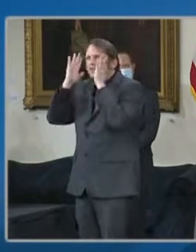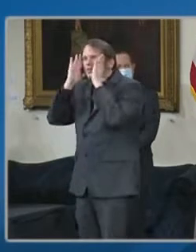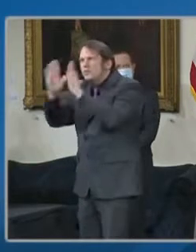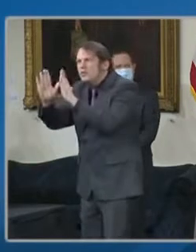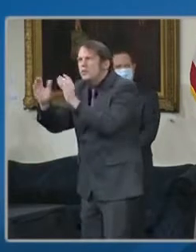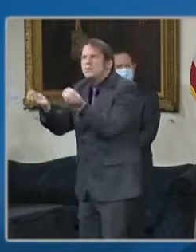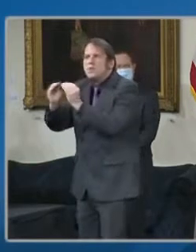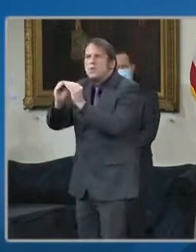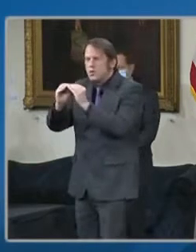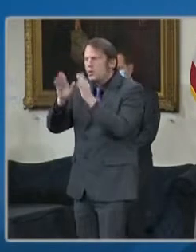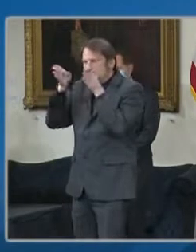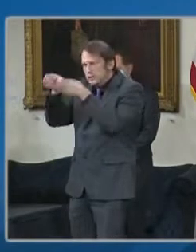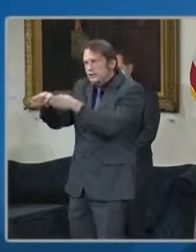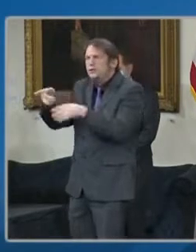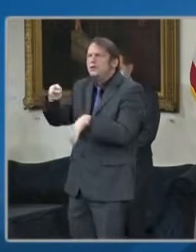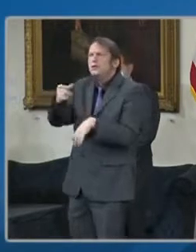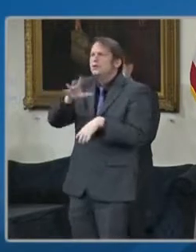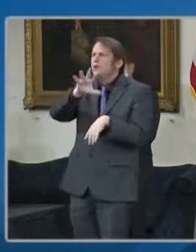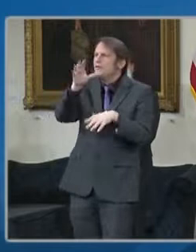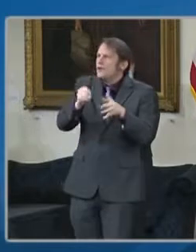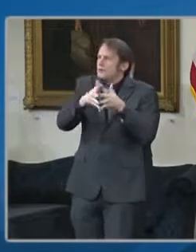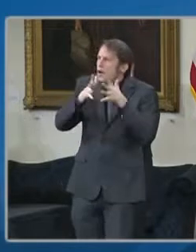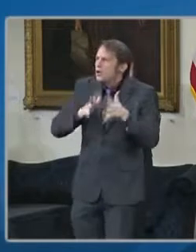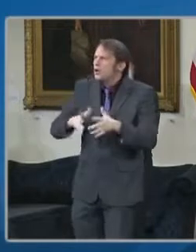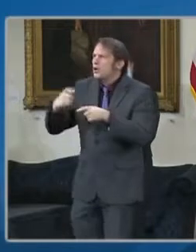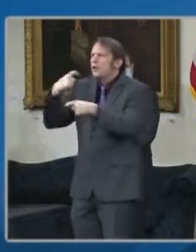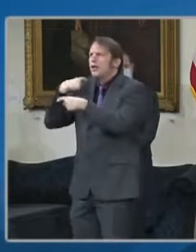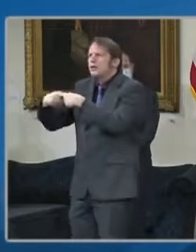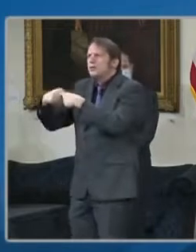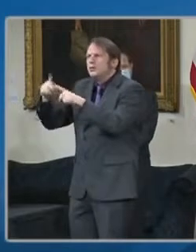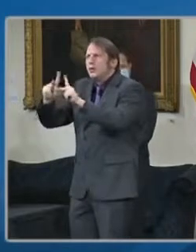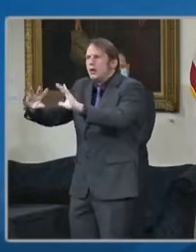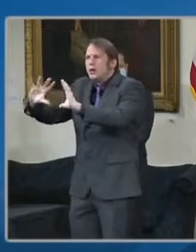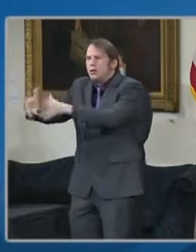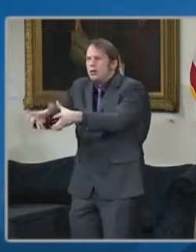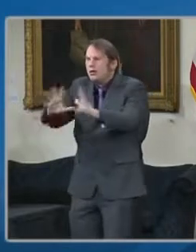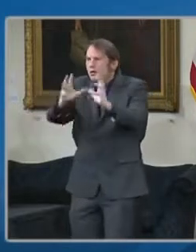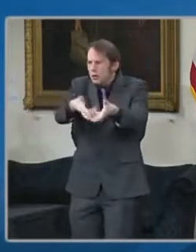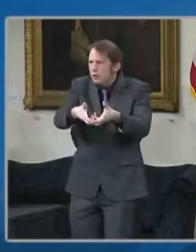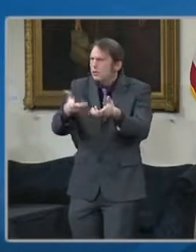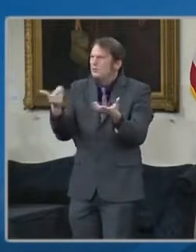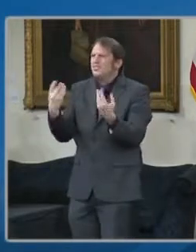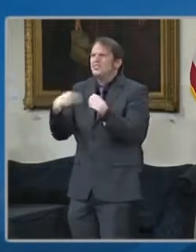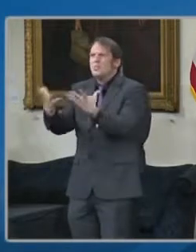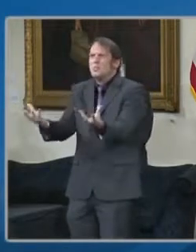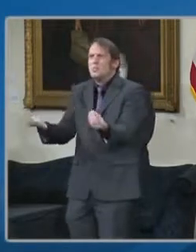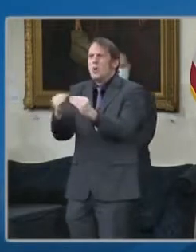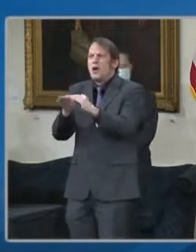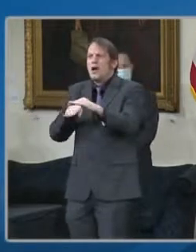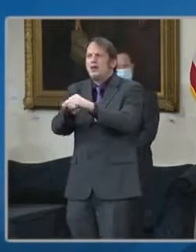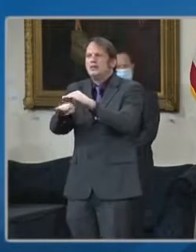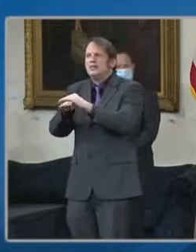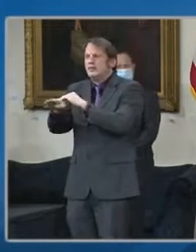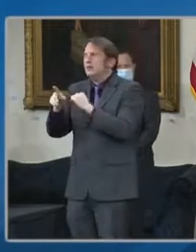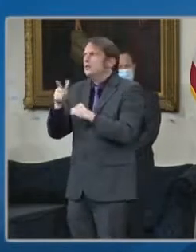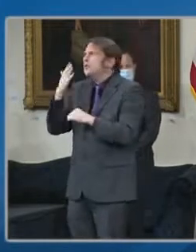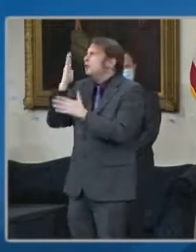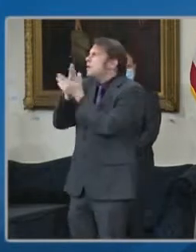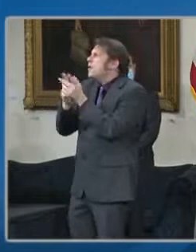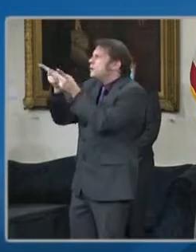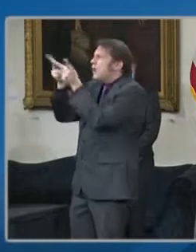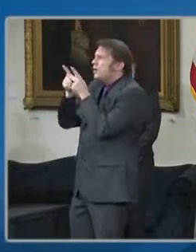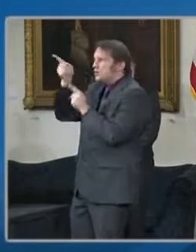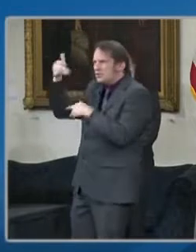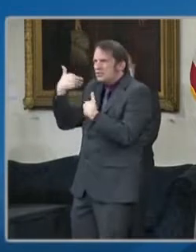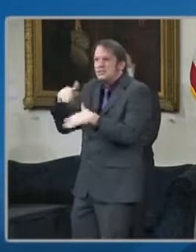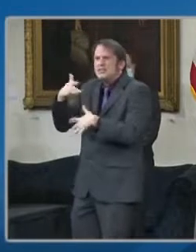serve communities with less geographic access to other vaccination sites. This program is